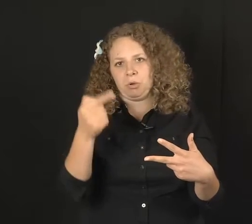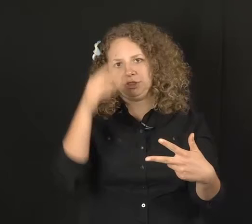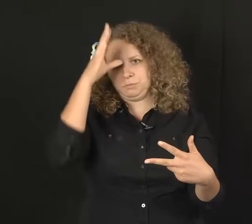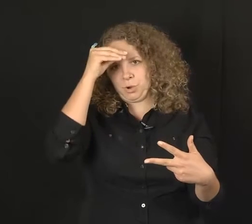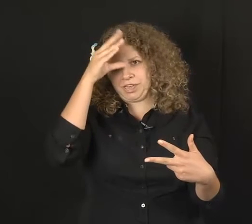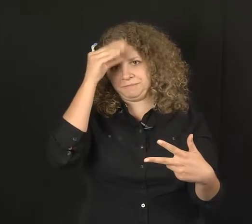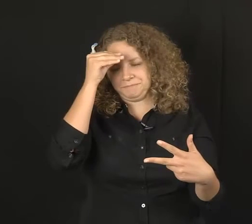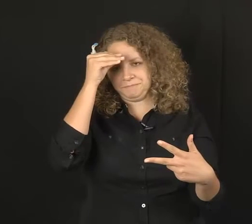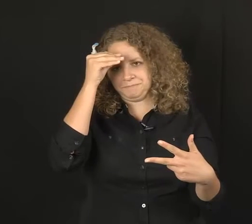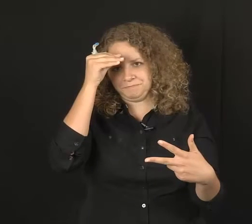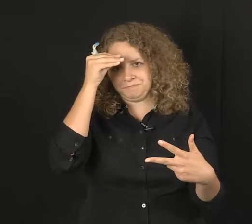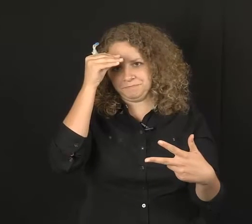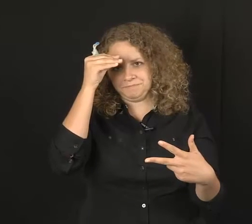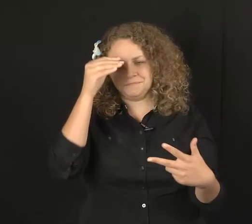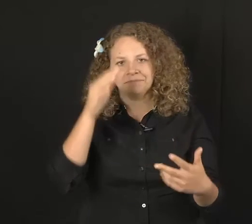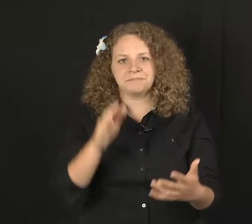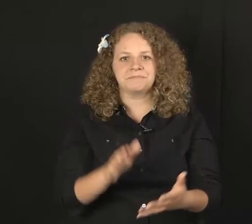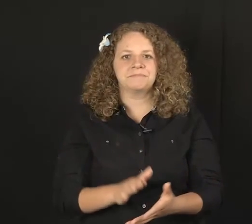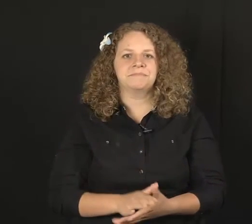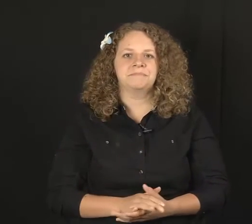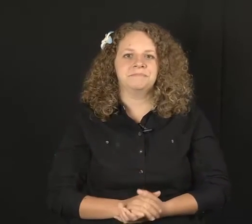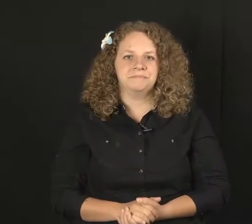only boy. on Then, I By can